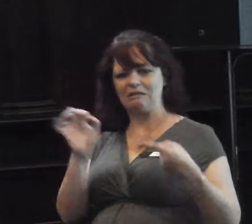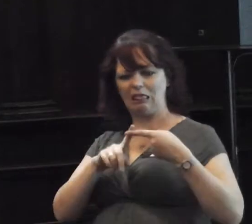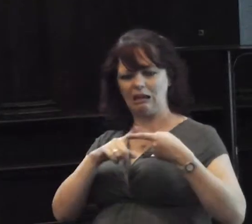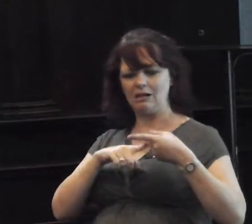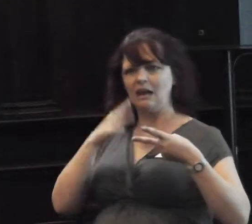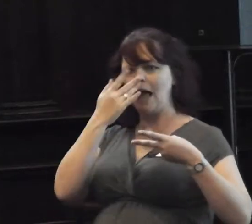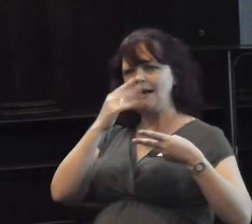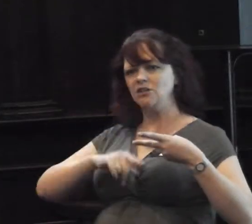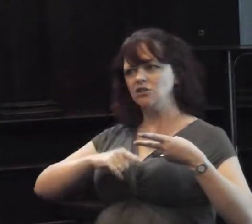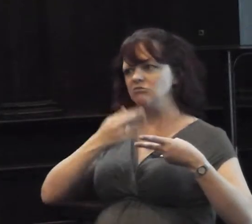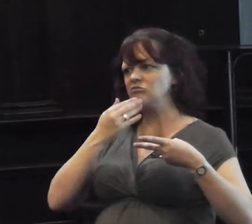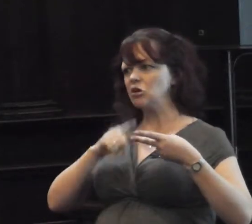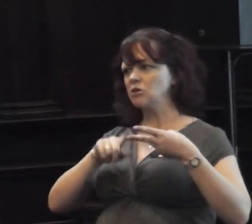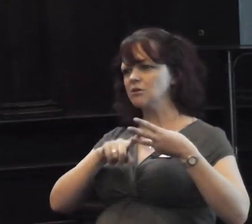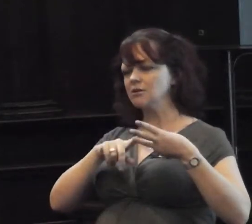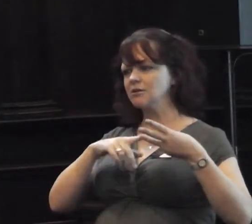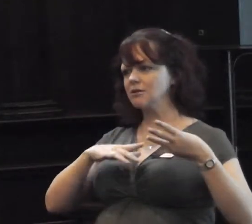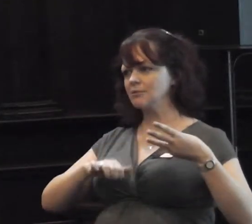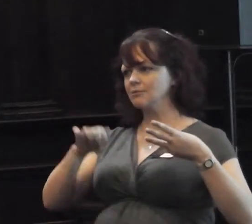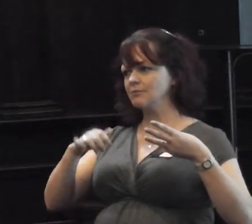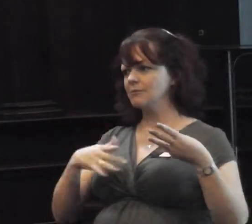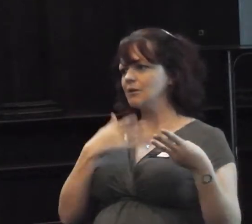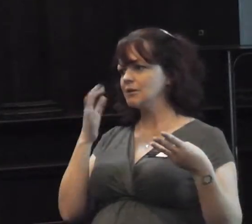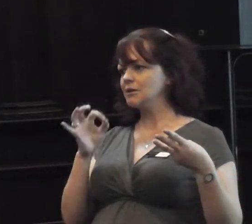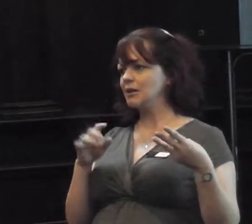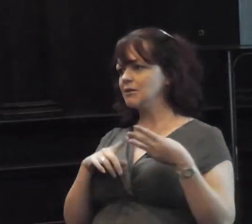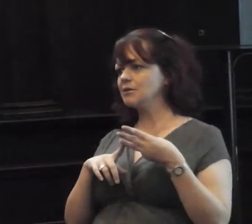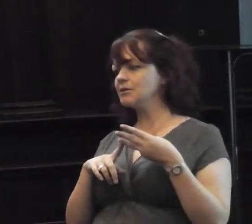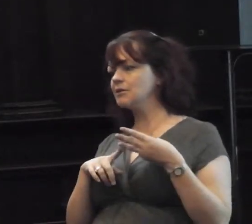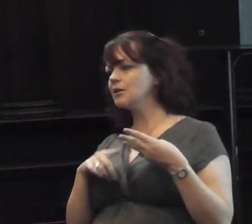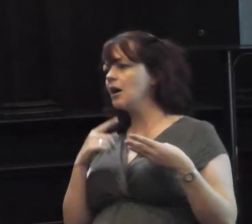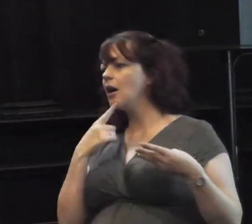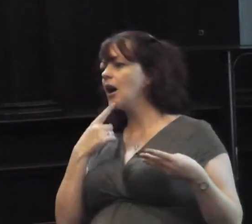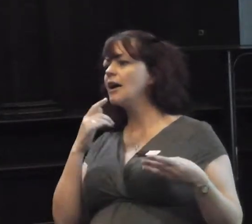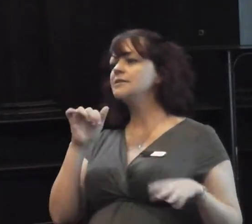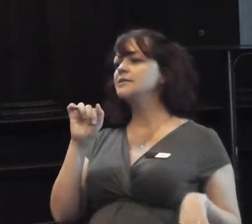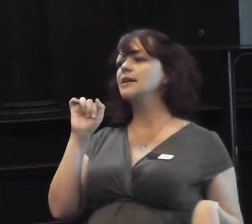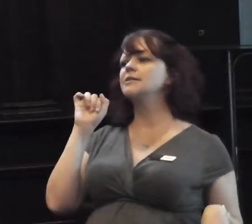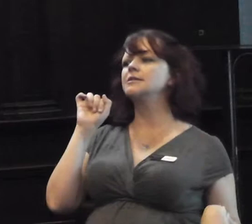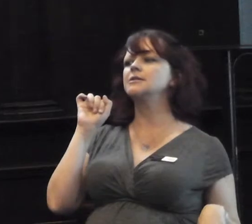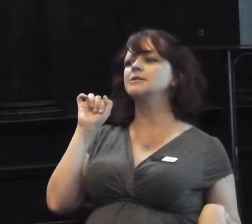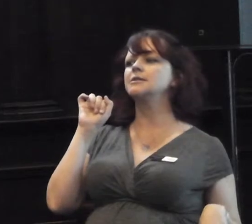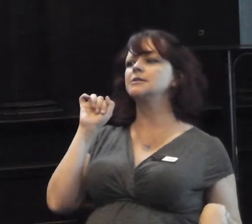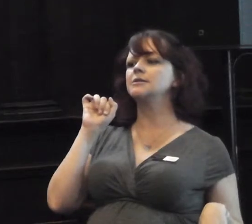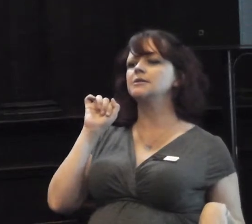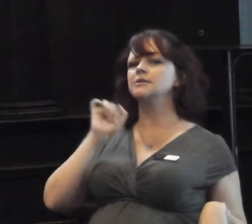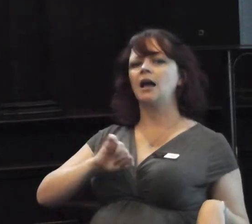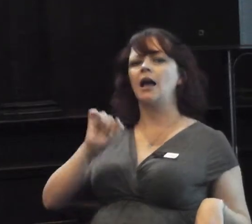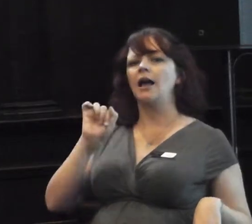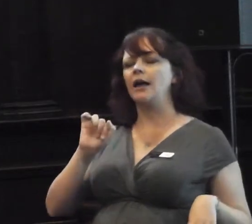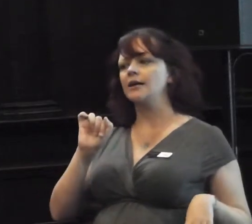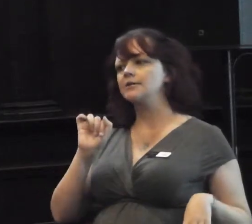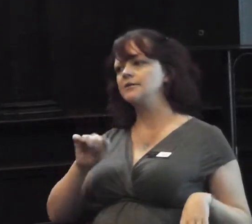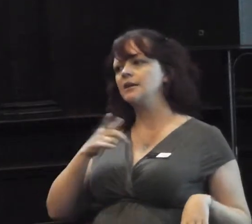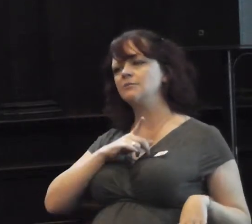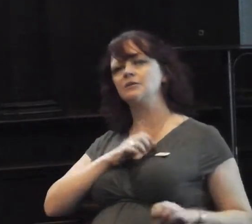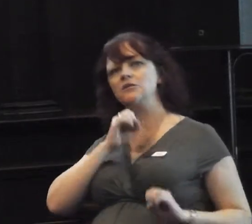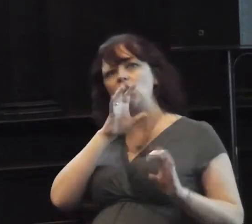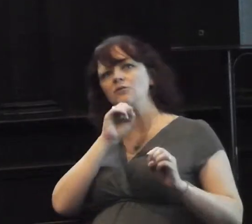Have we got the The I'd say yes, because it wasn't an offensive person. Pass. I was his friend. His girlfriend, and I was getting quick.